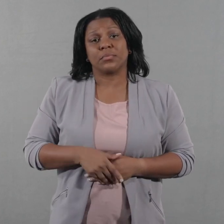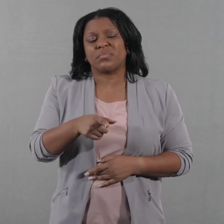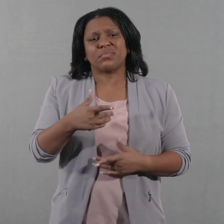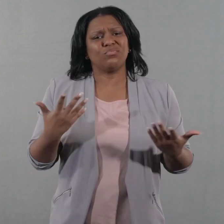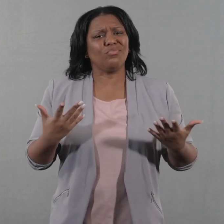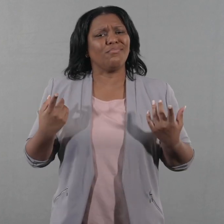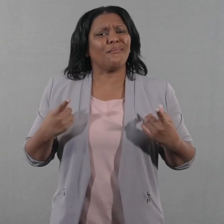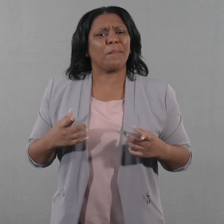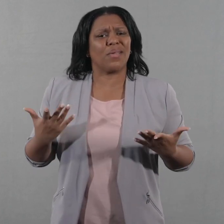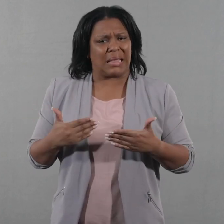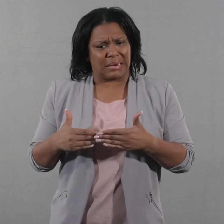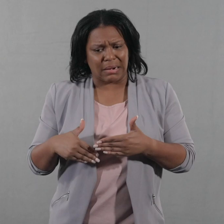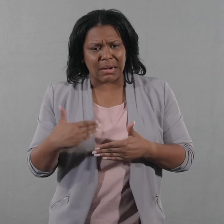What happens next?